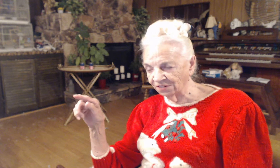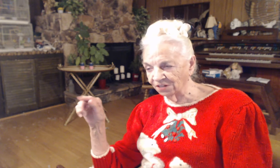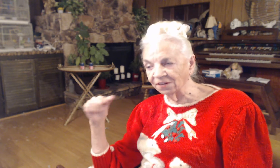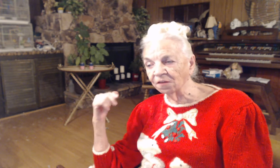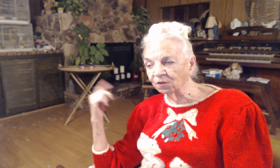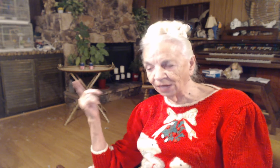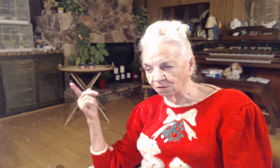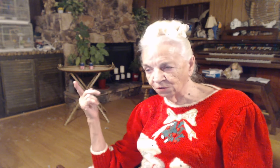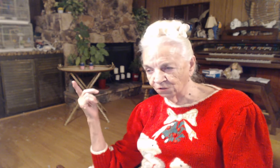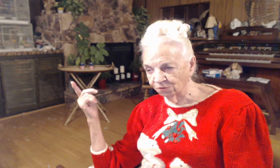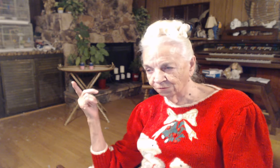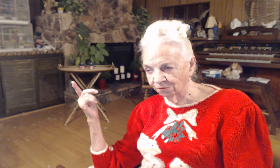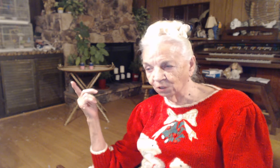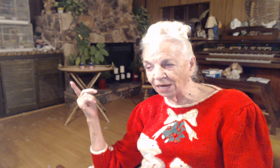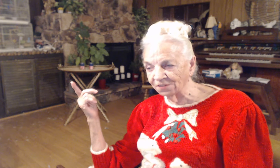another language. For Isaiah.